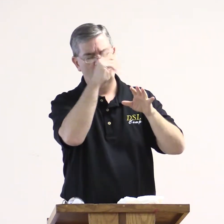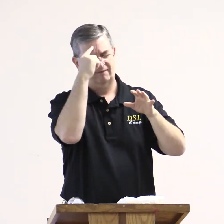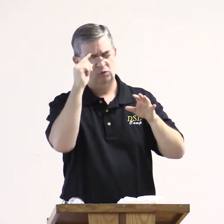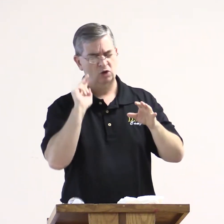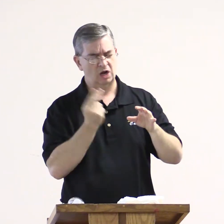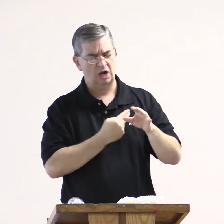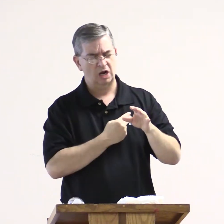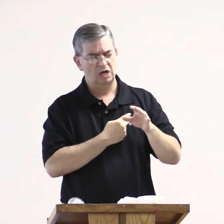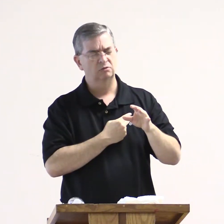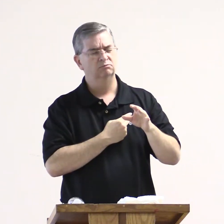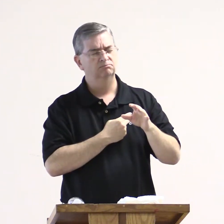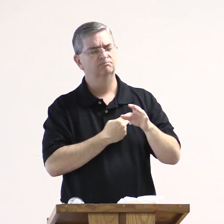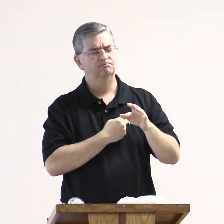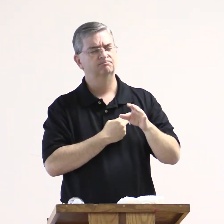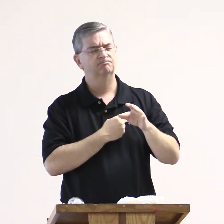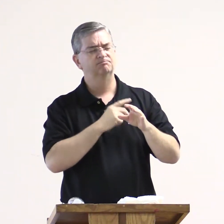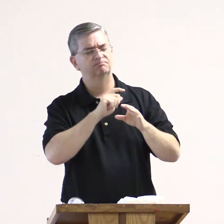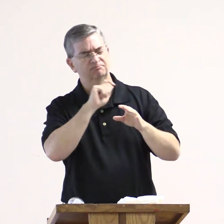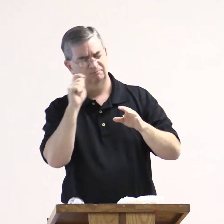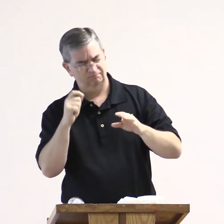And for Jesus dying on the cross for us.